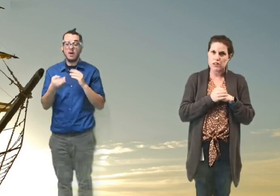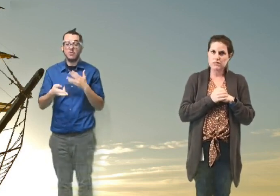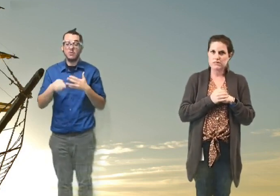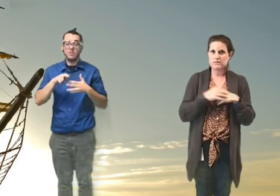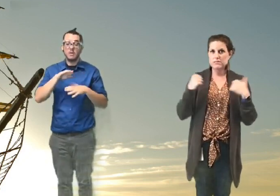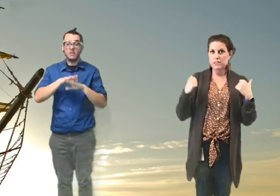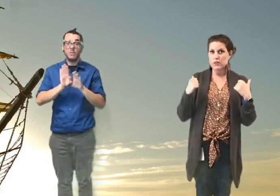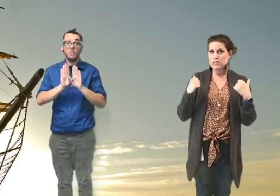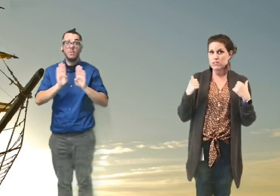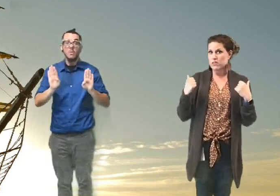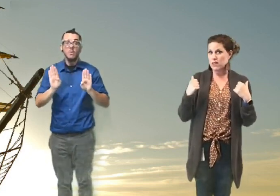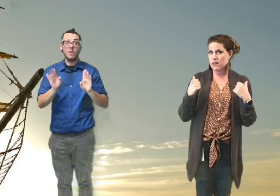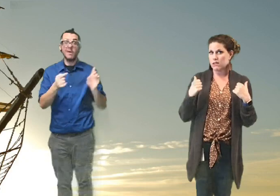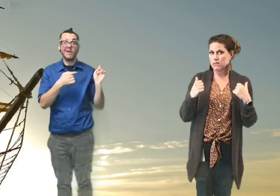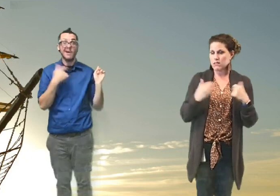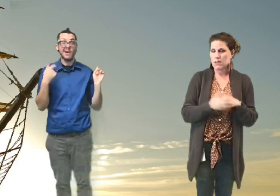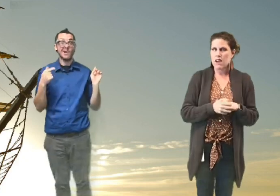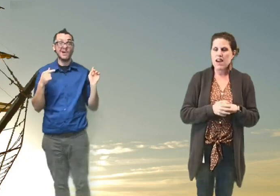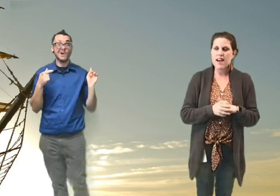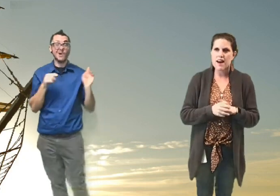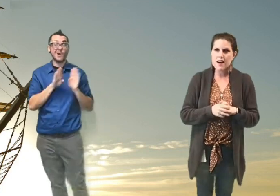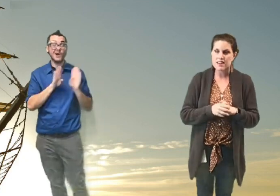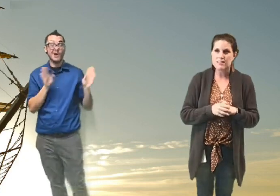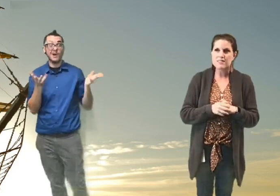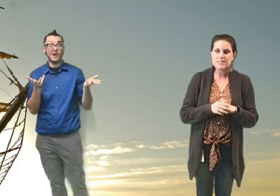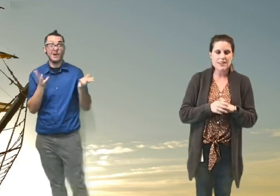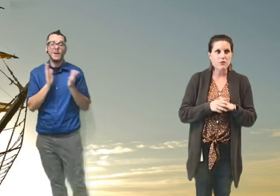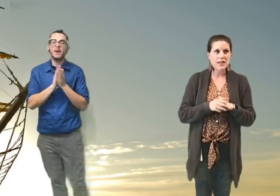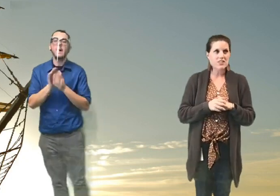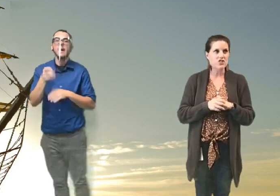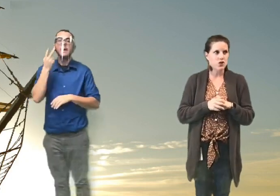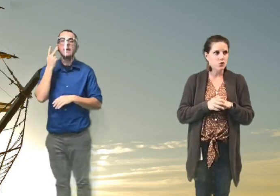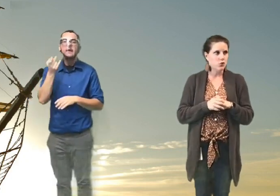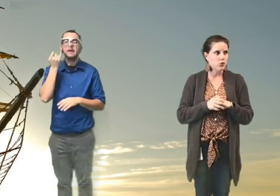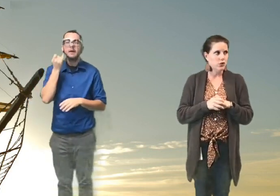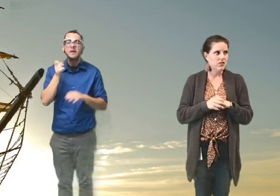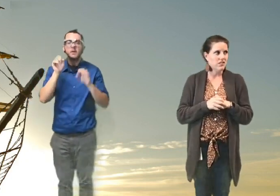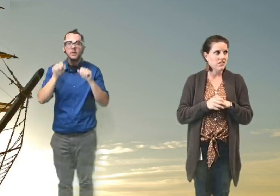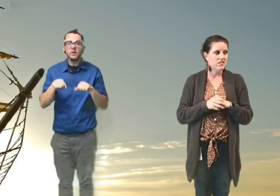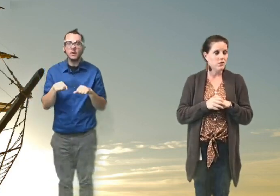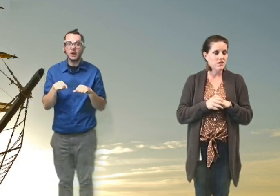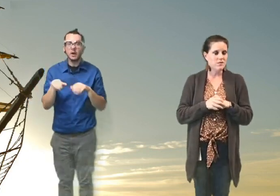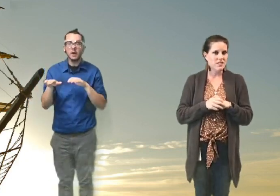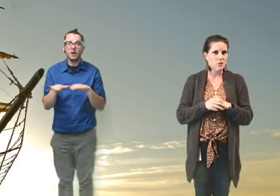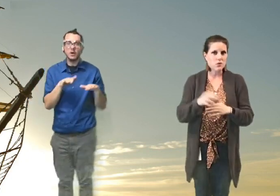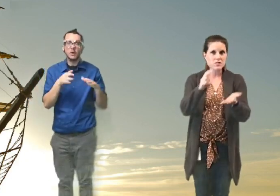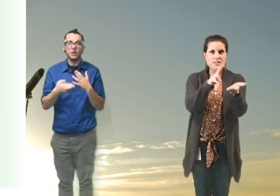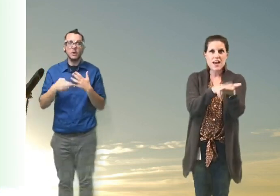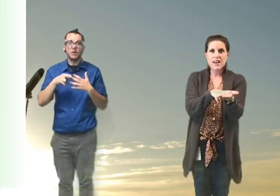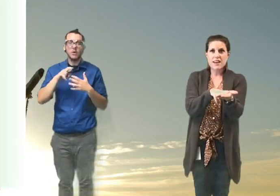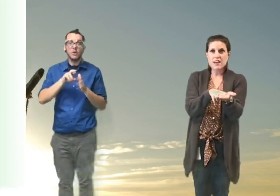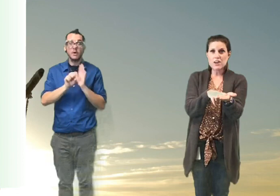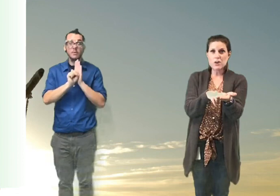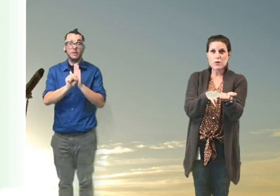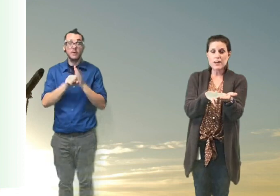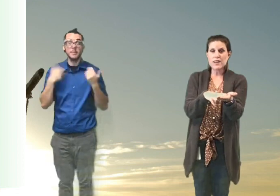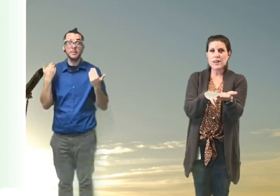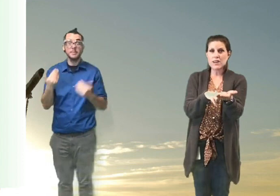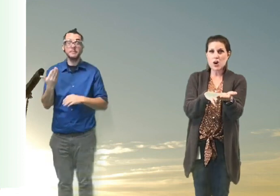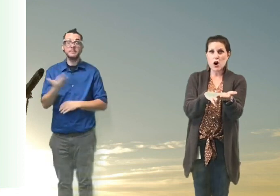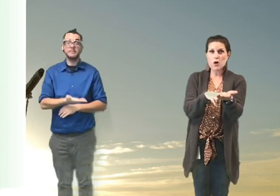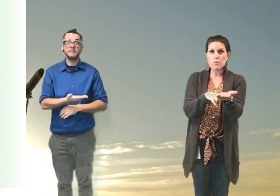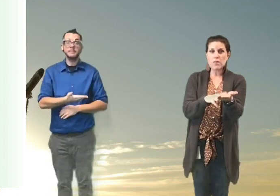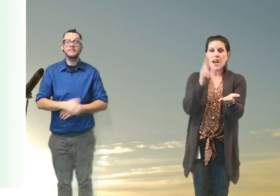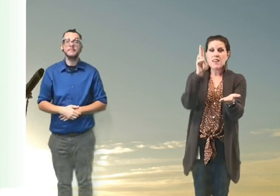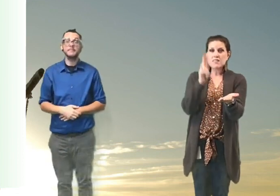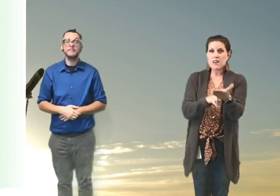board. The green screen that is. And see if we can do the rhythm syllables. Here we